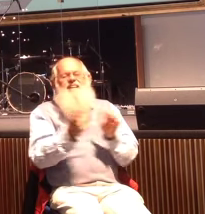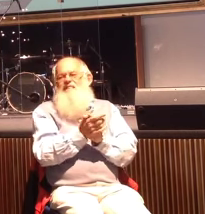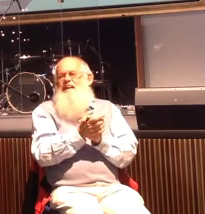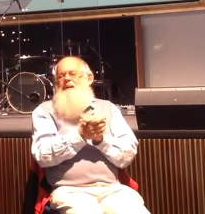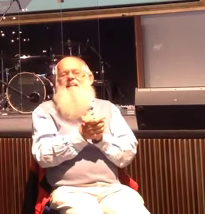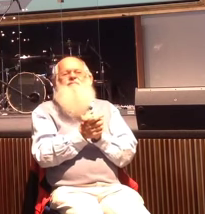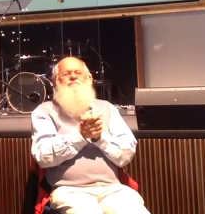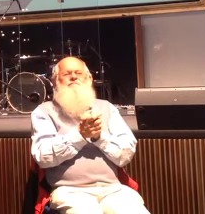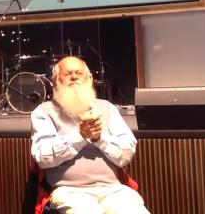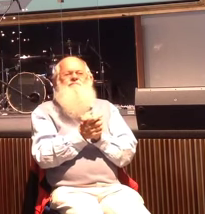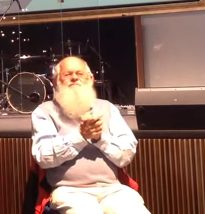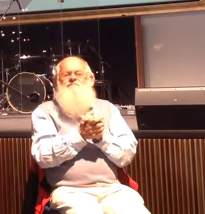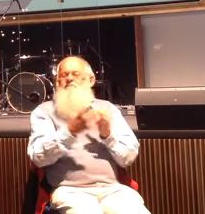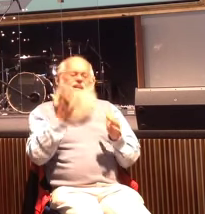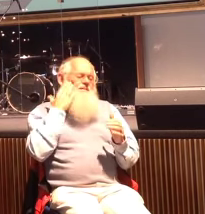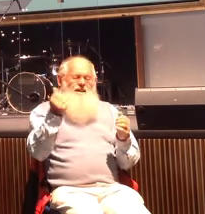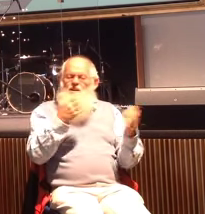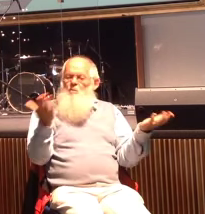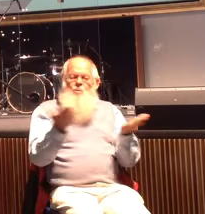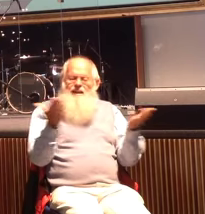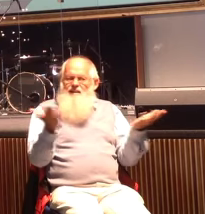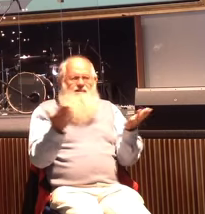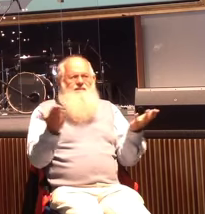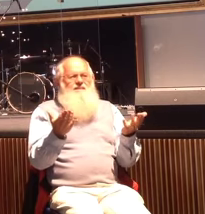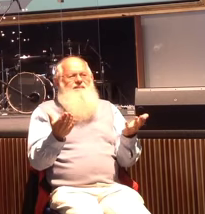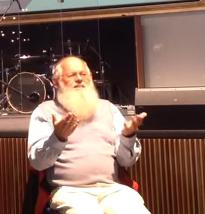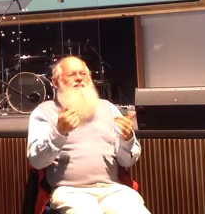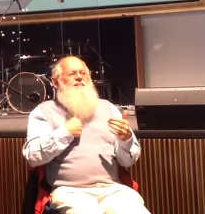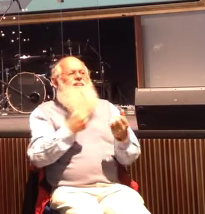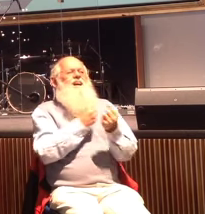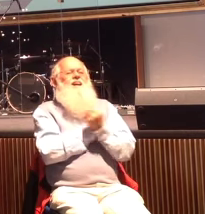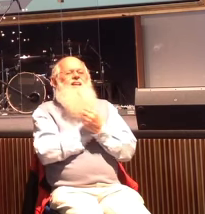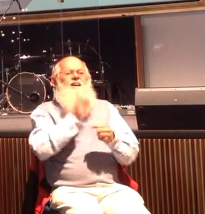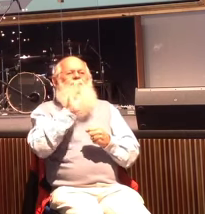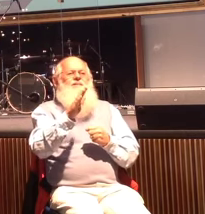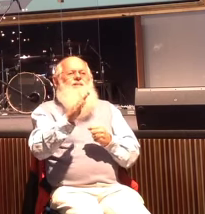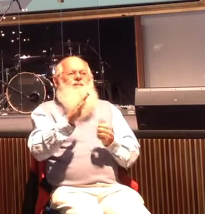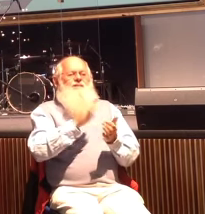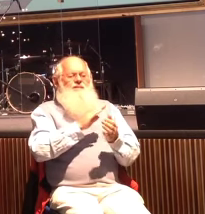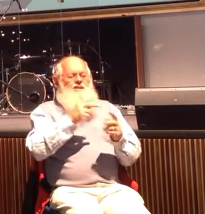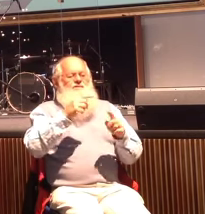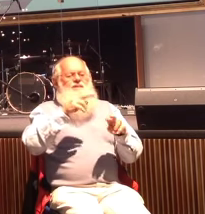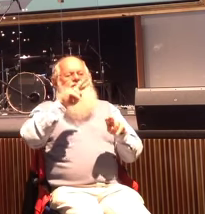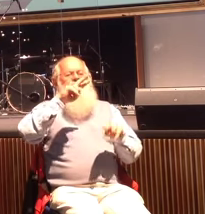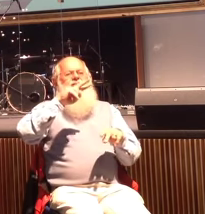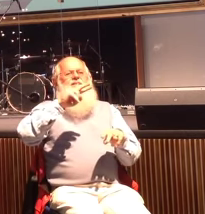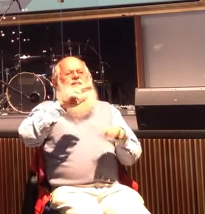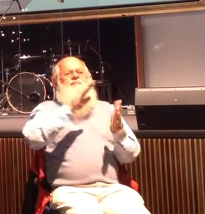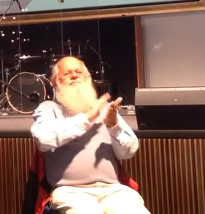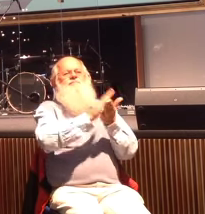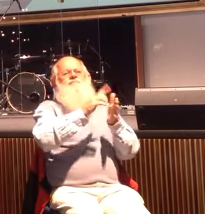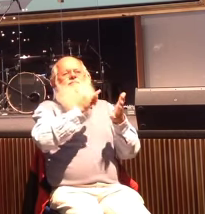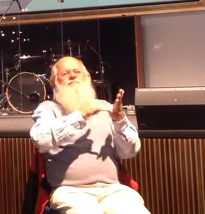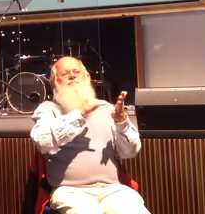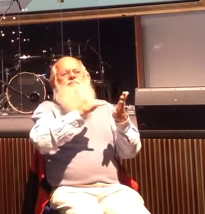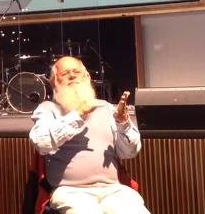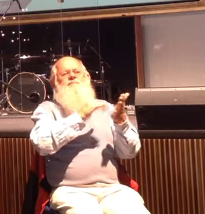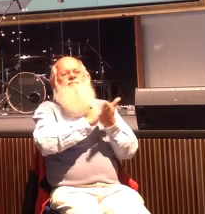where he is. And I love your hashtag, Love Geelong. I think that's incredible because for